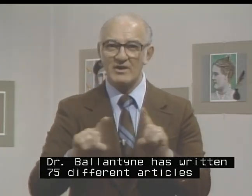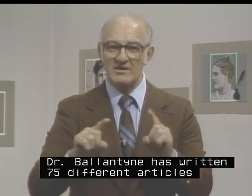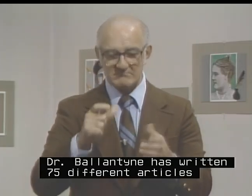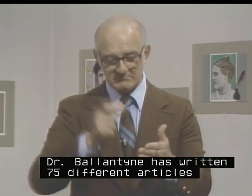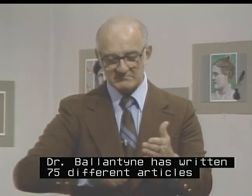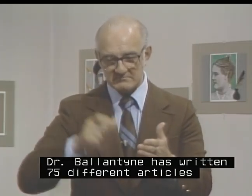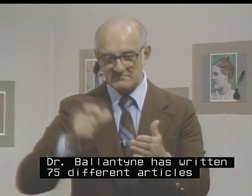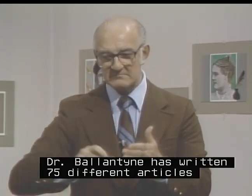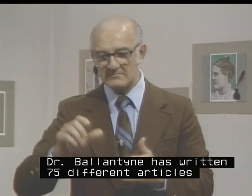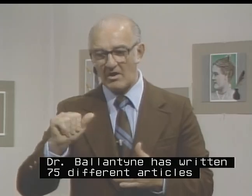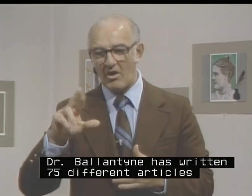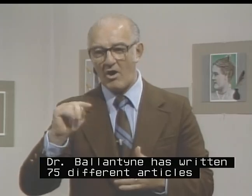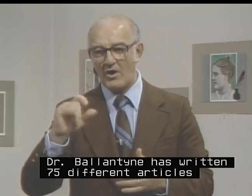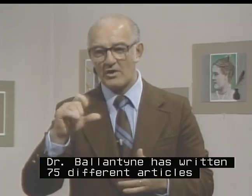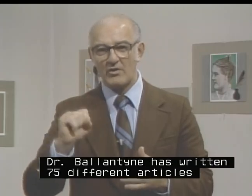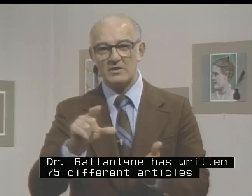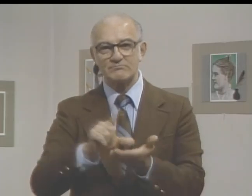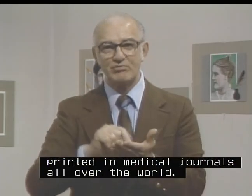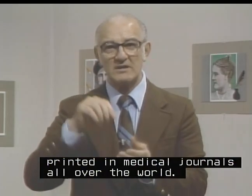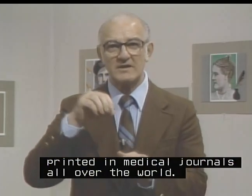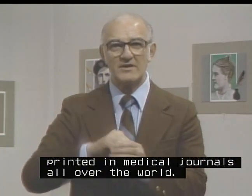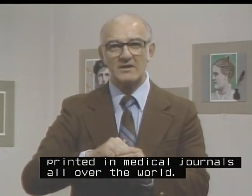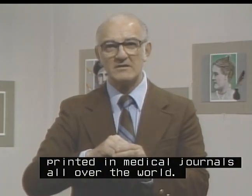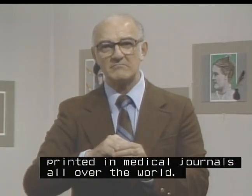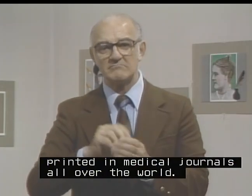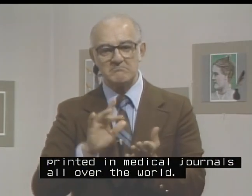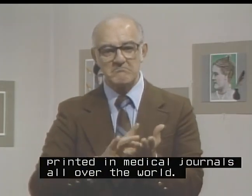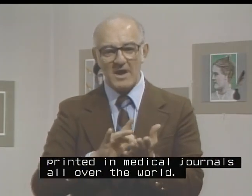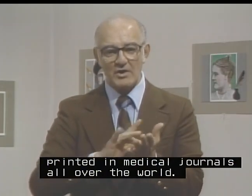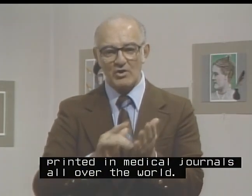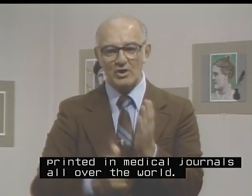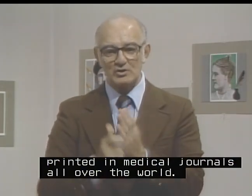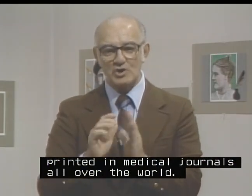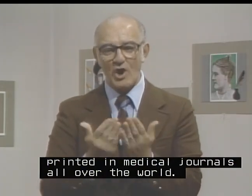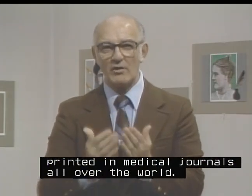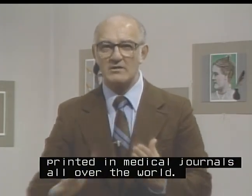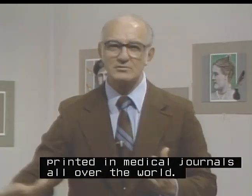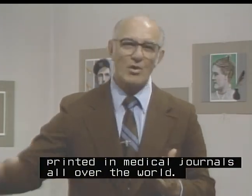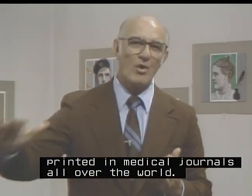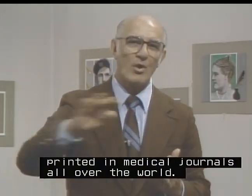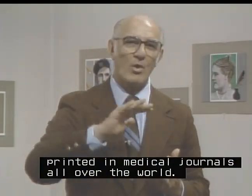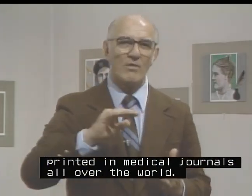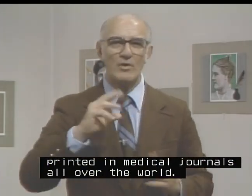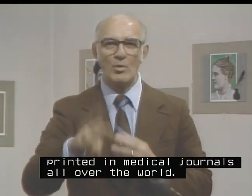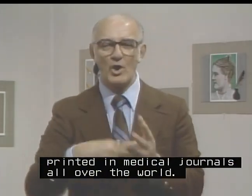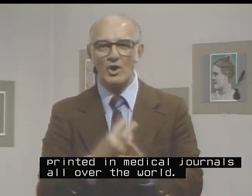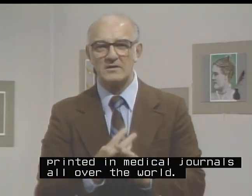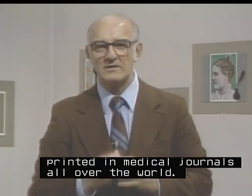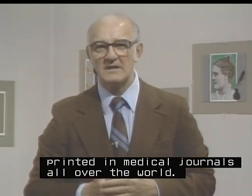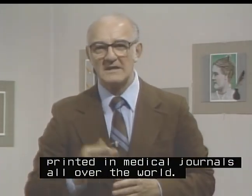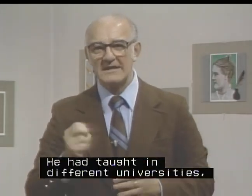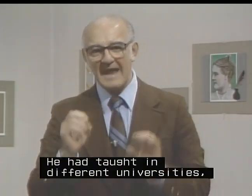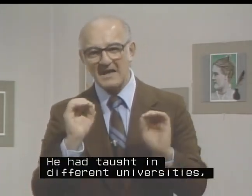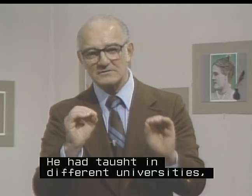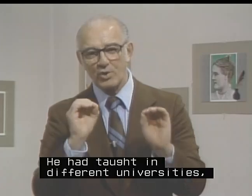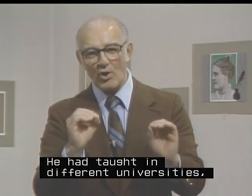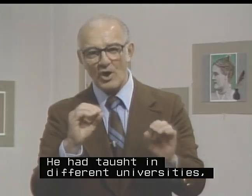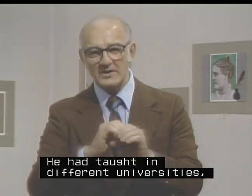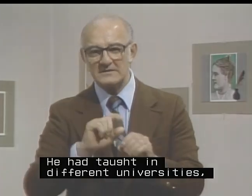articles printed in medical journals all over the world. He has taught in